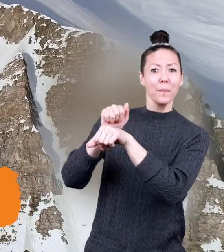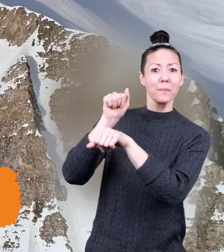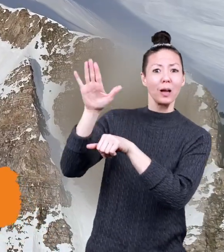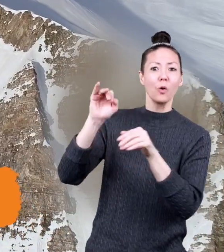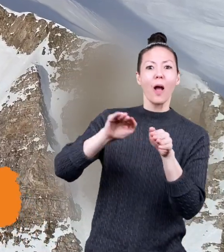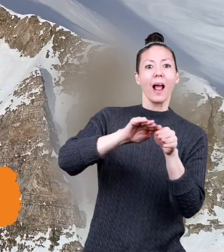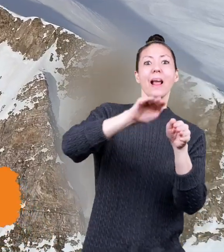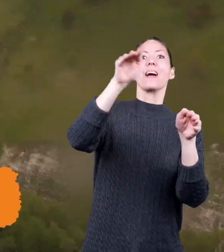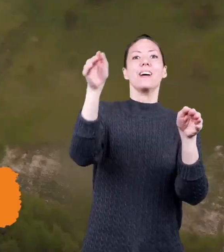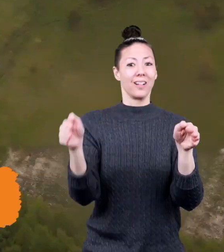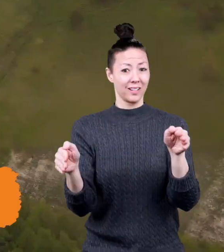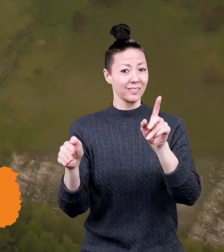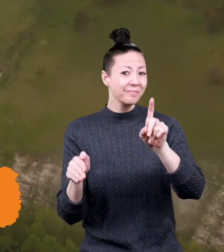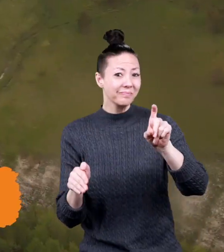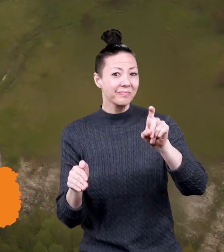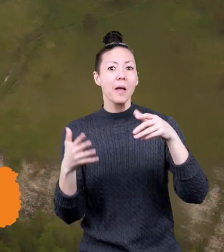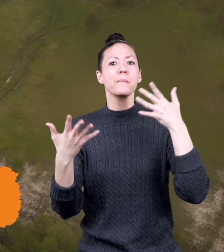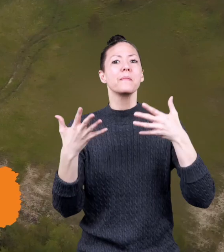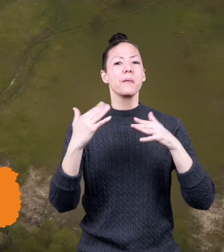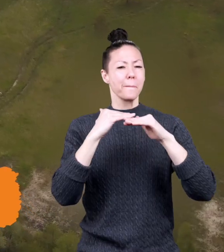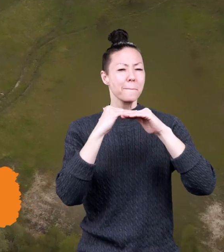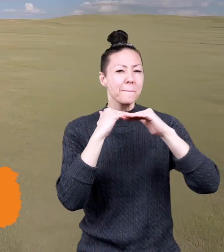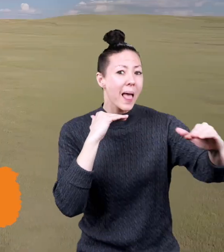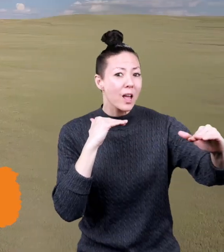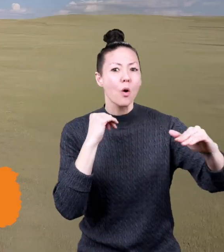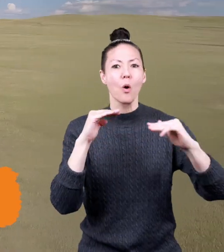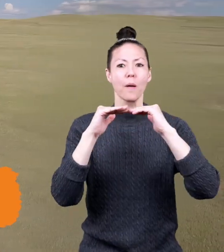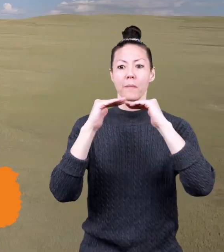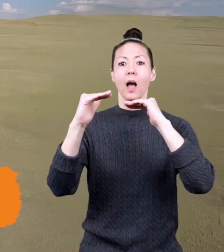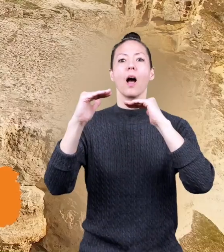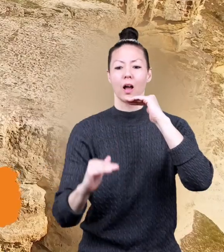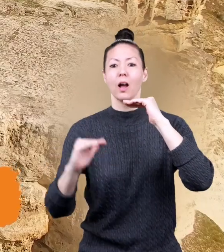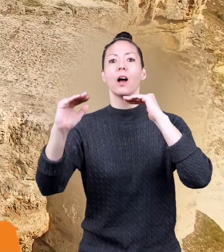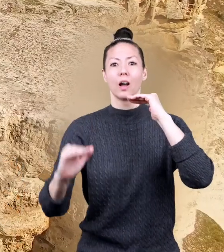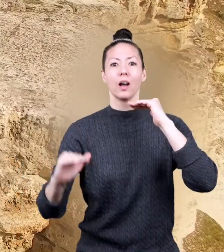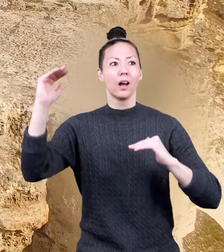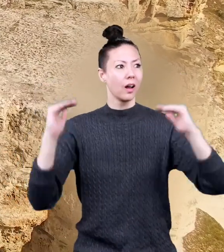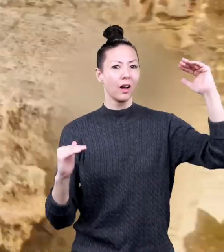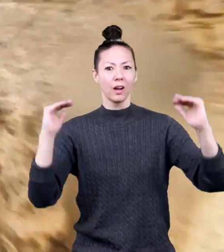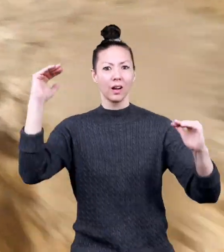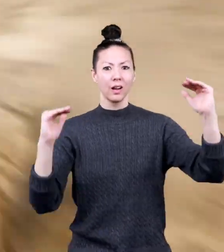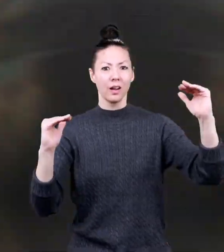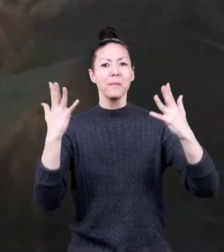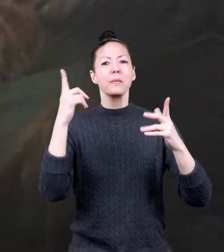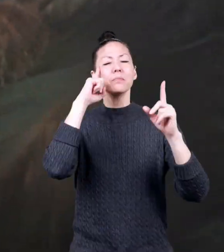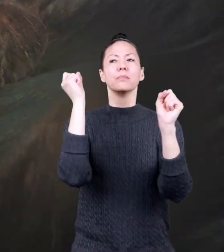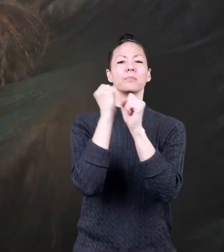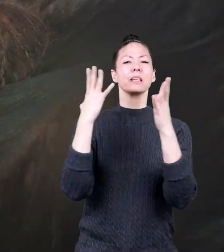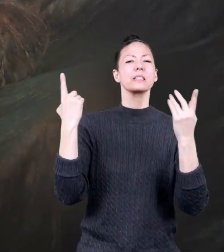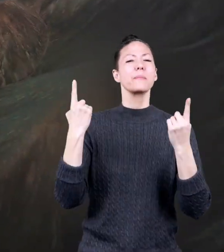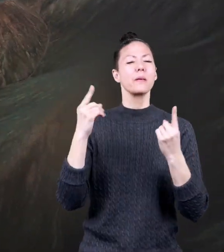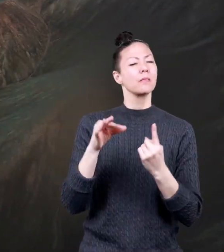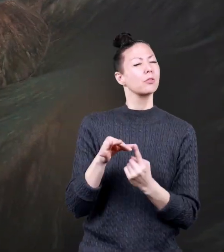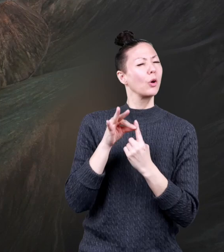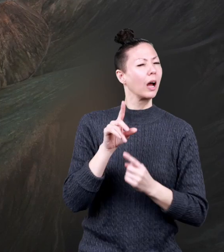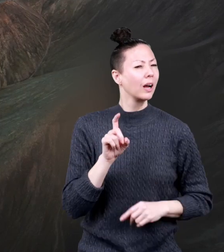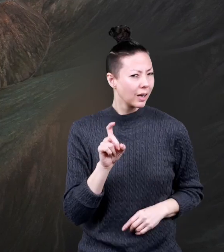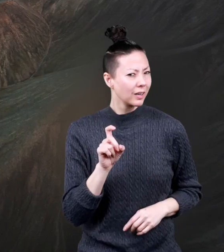tall mountain or a hill, or maybe a plane or a plateau. Maybe you pictured something super